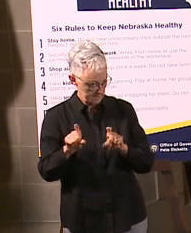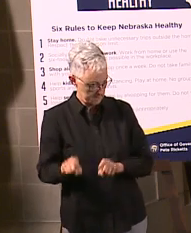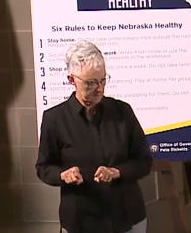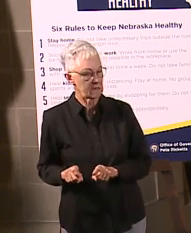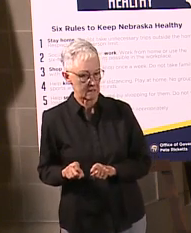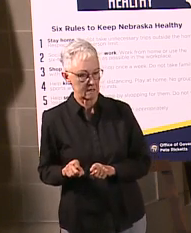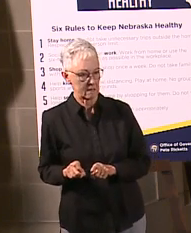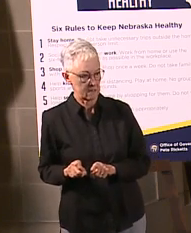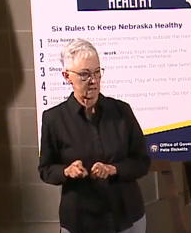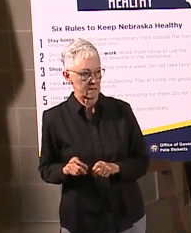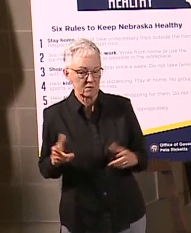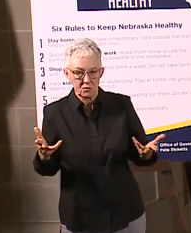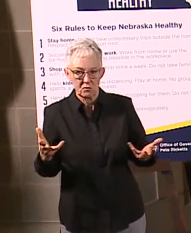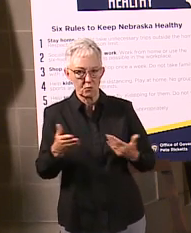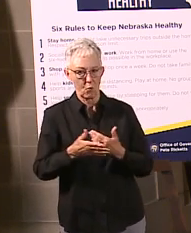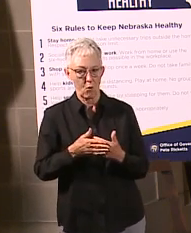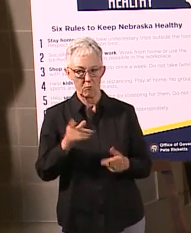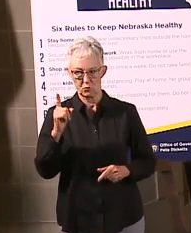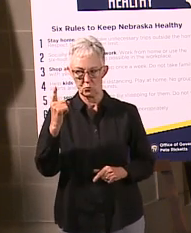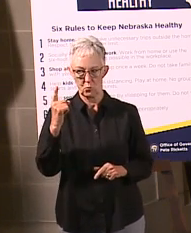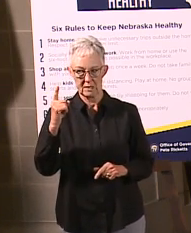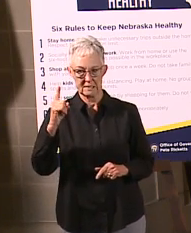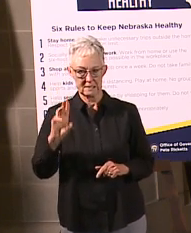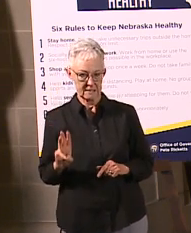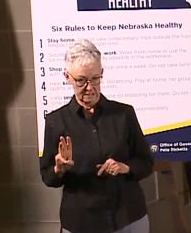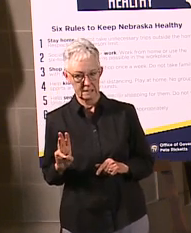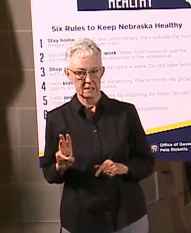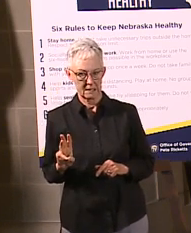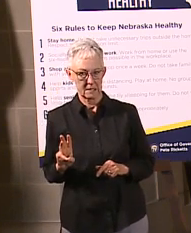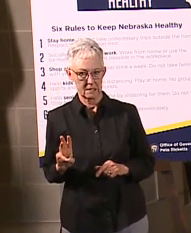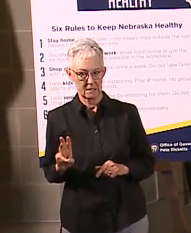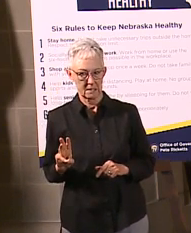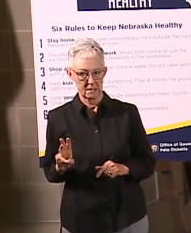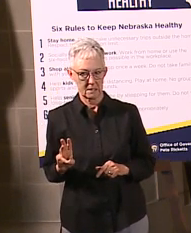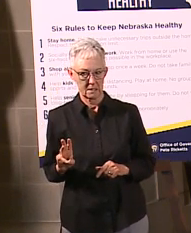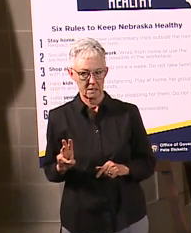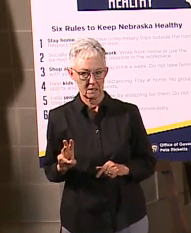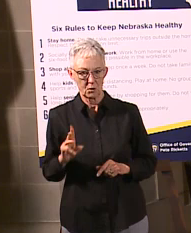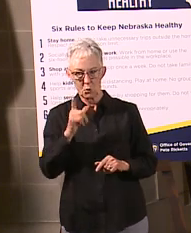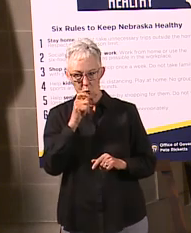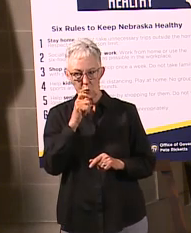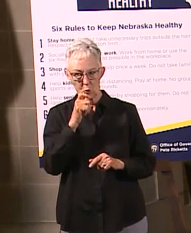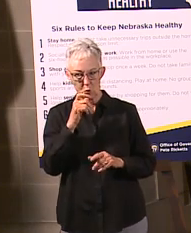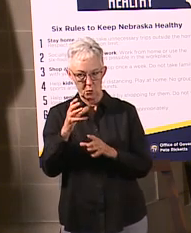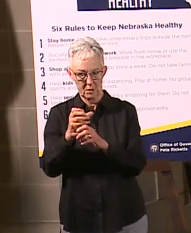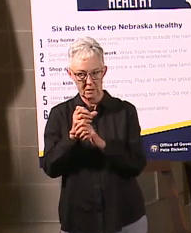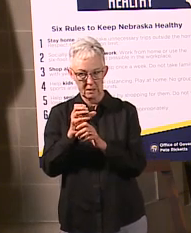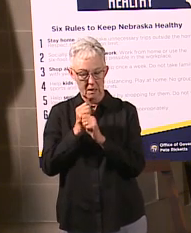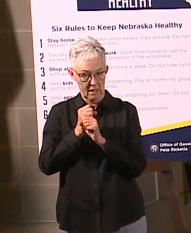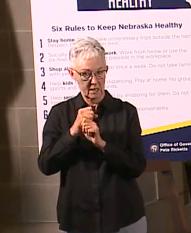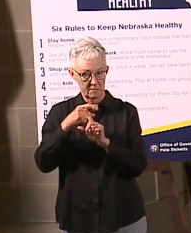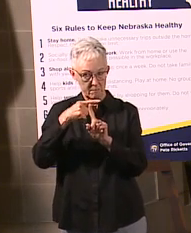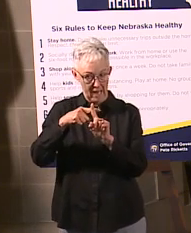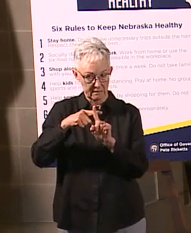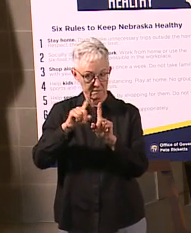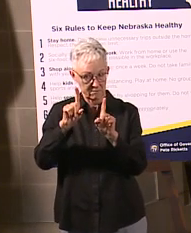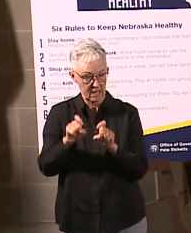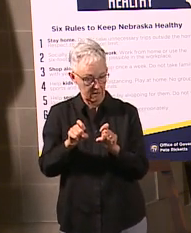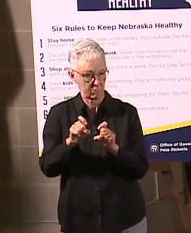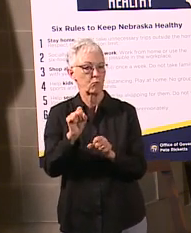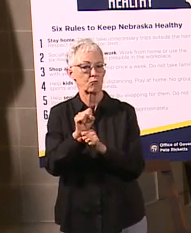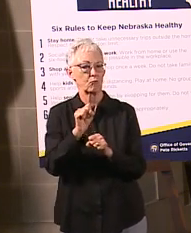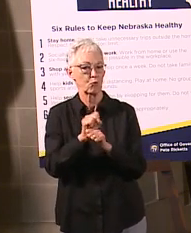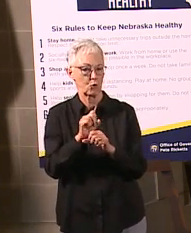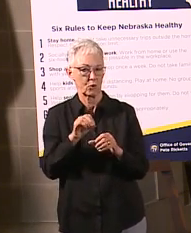sixth, roughly, of the overall cases are testing from those food processing plants. So we wanted to get that out